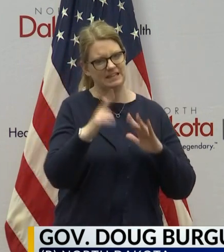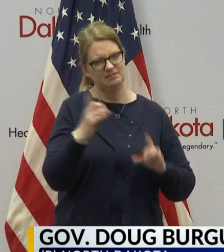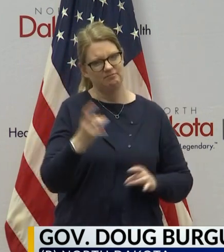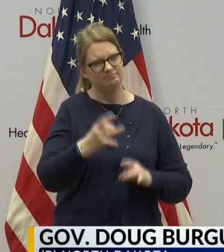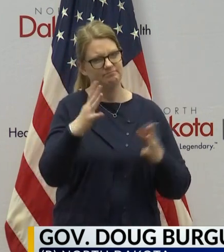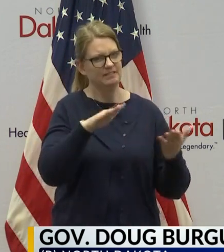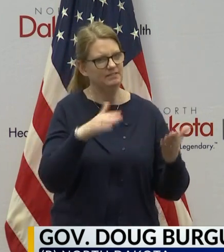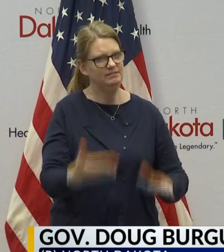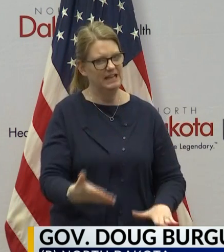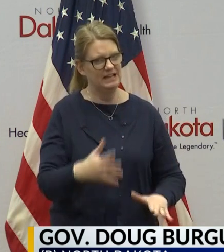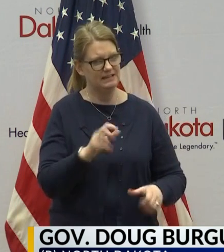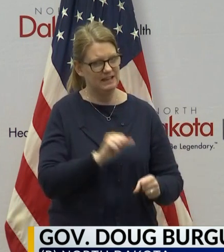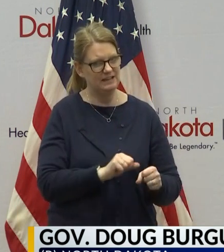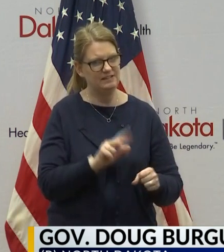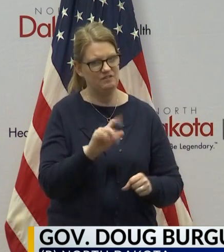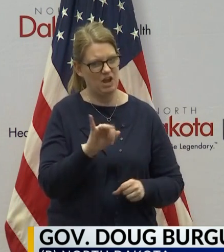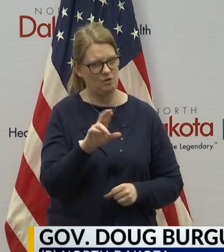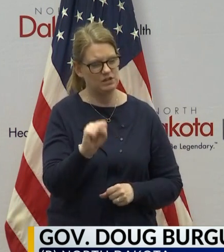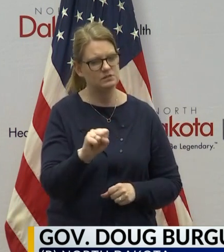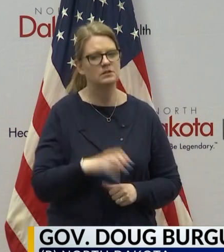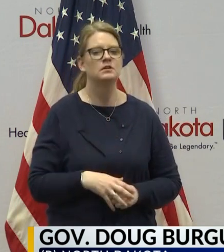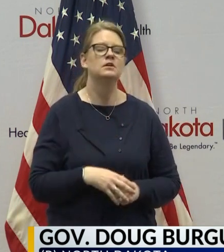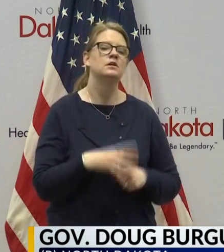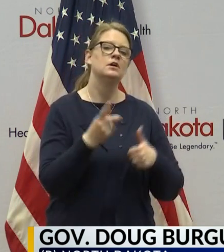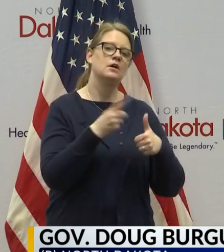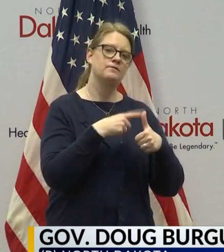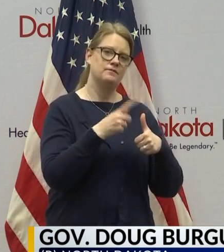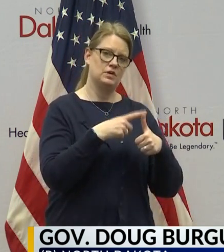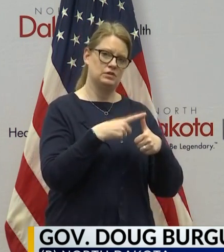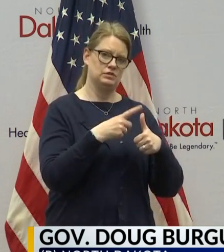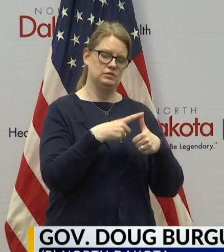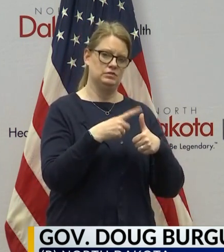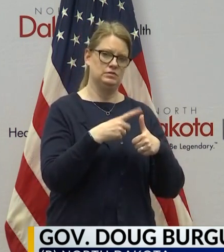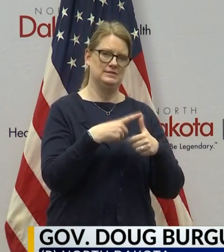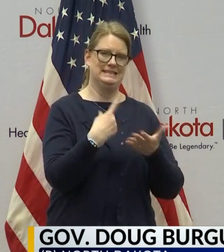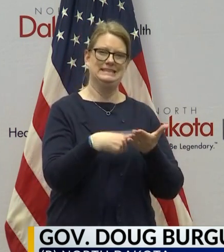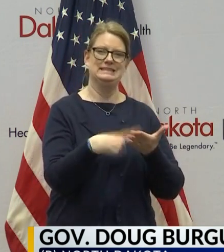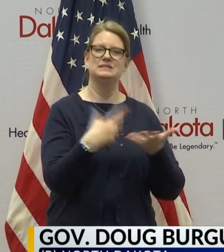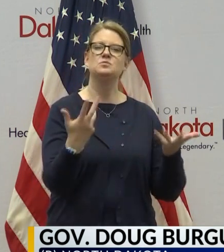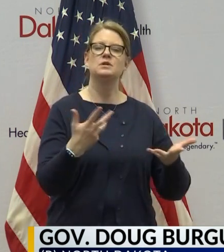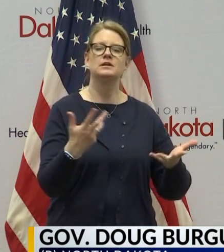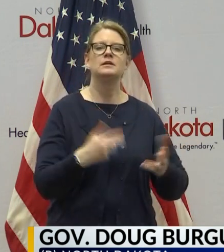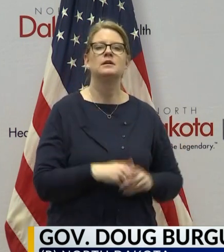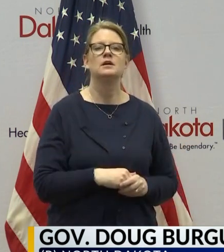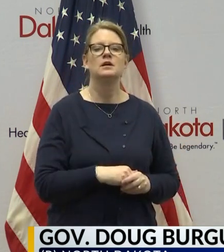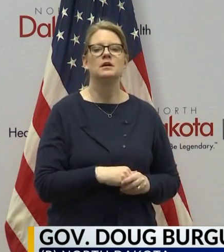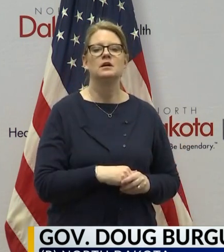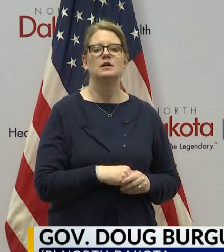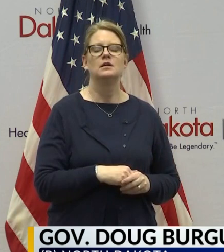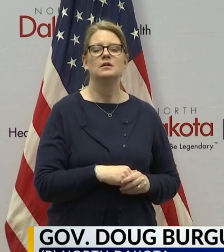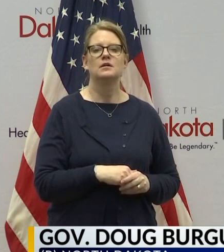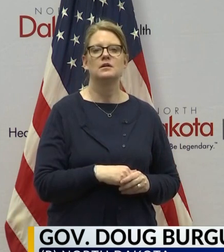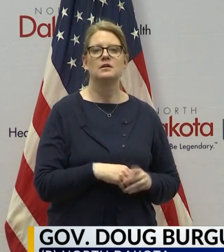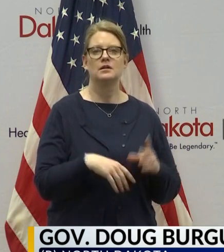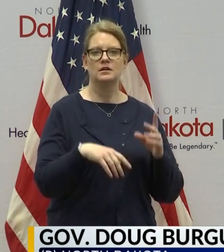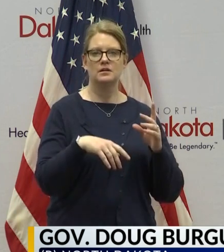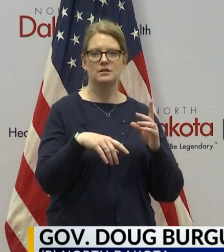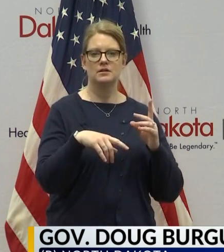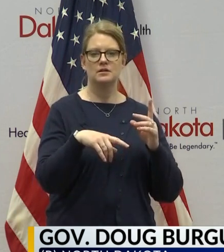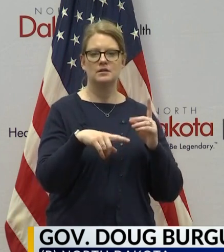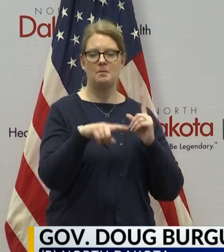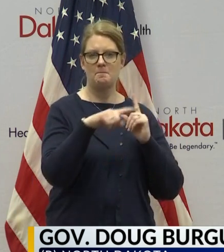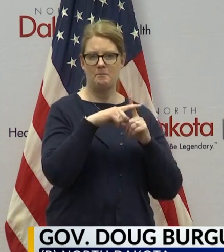The first thing I'd like to take a look at is North Dakota positive test